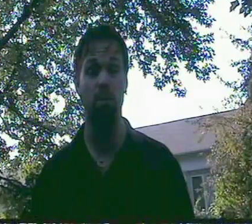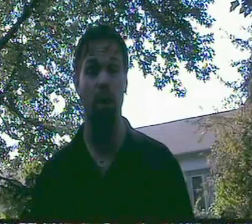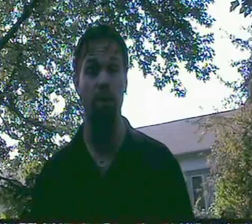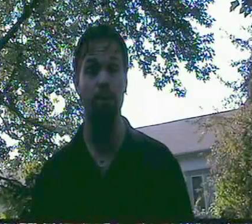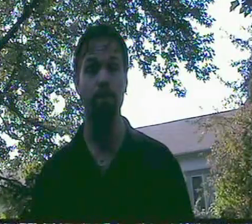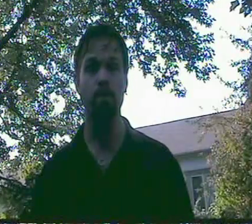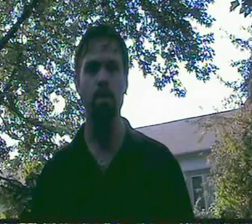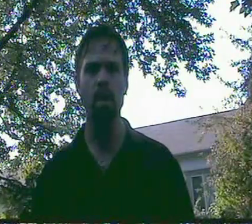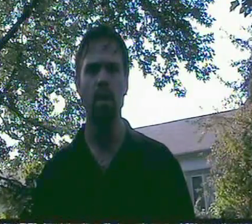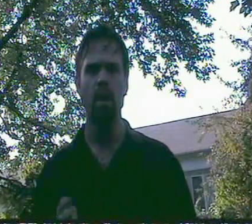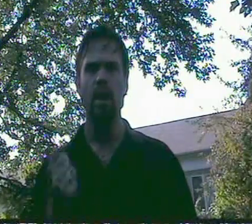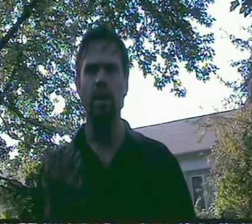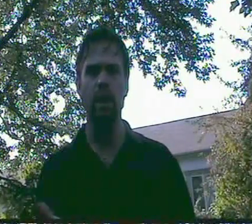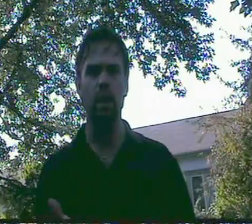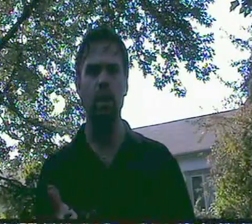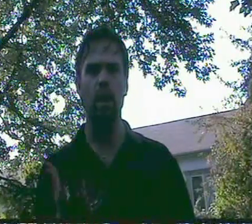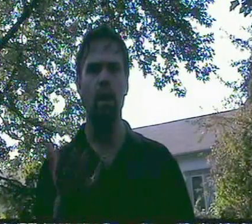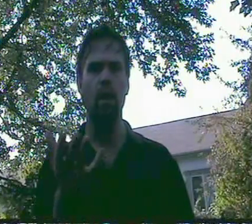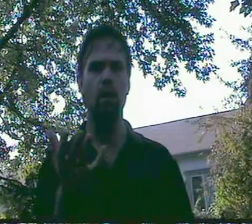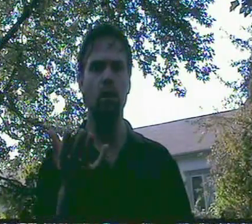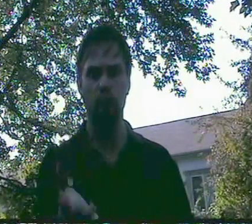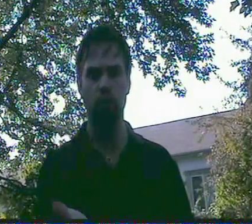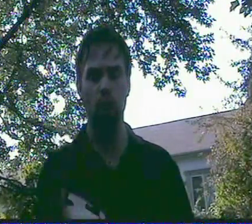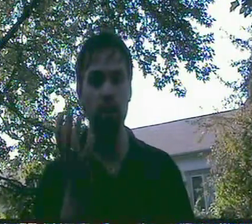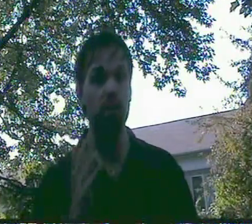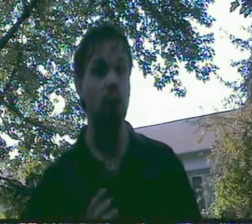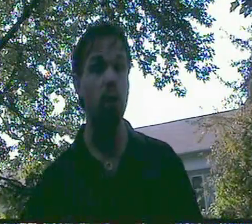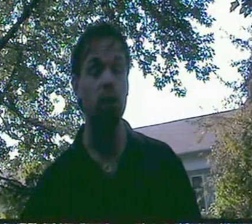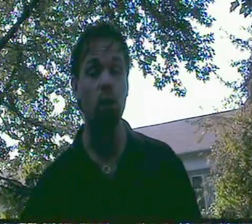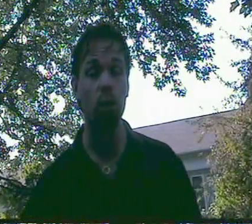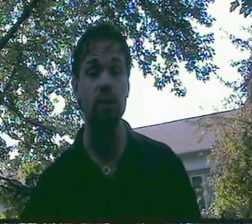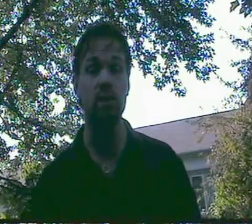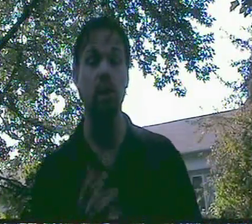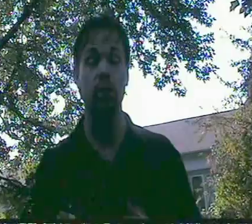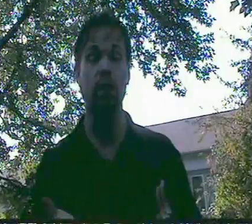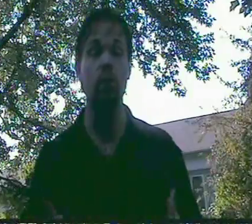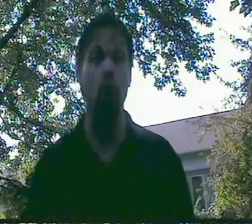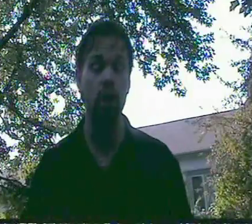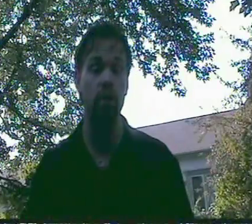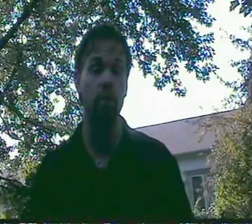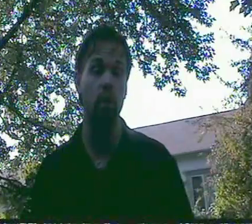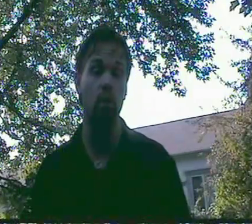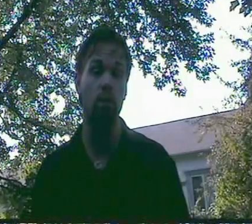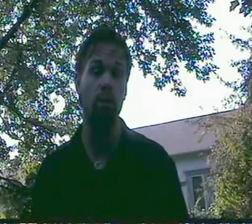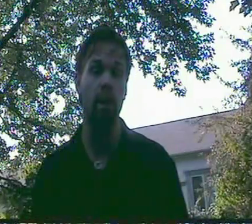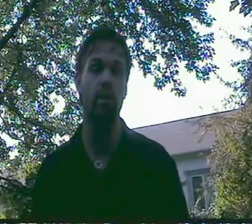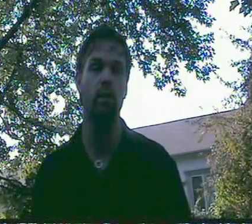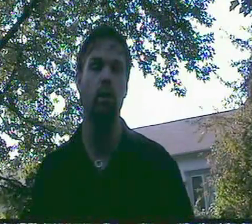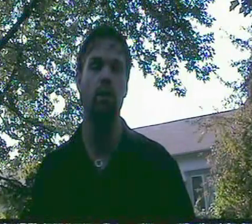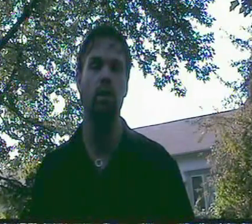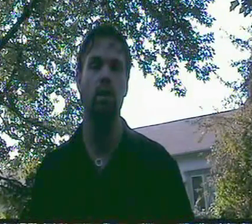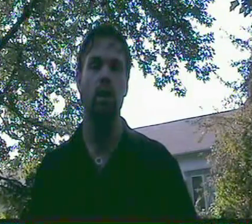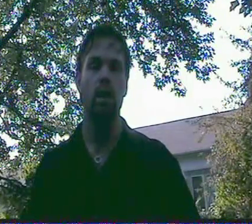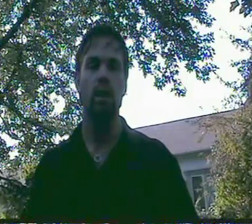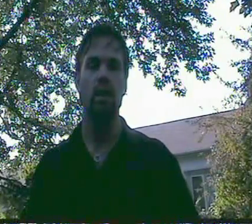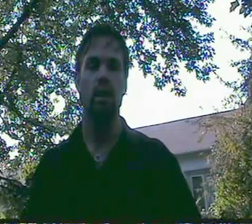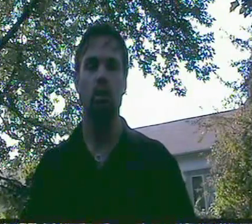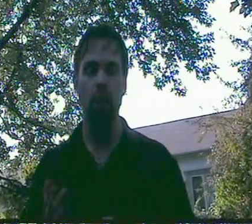problem. In there, you guys are probably evaluating gold and silver. And here's why this video will apply to you. I did a great